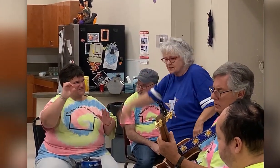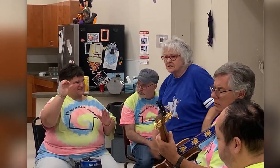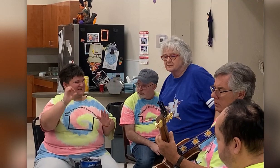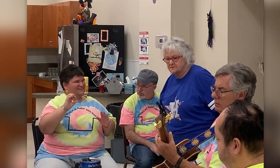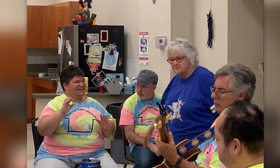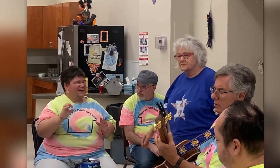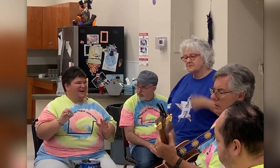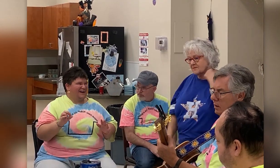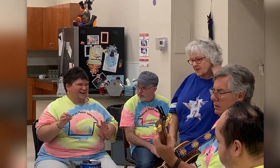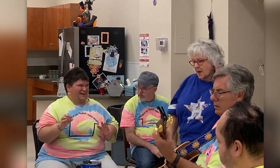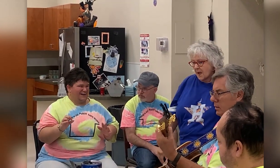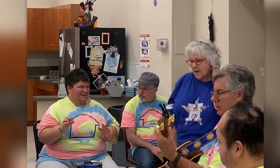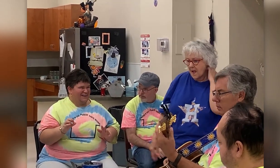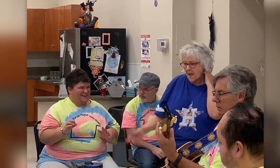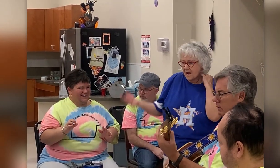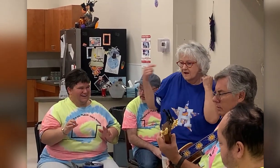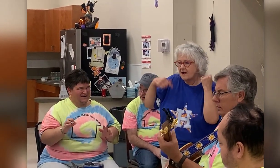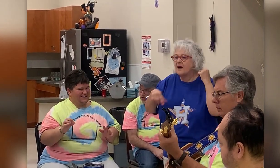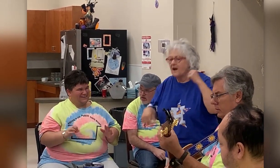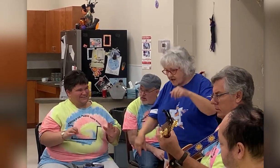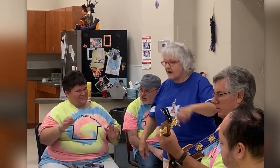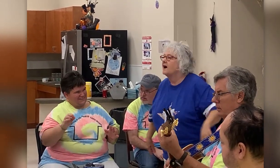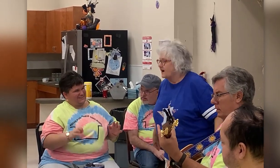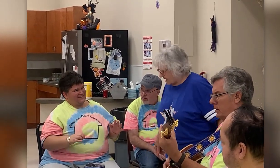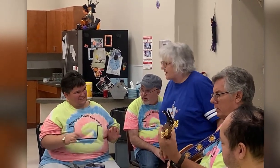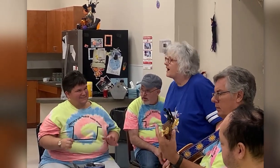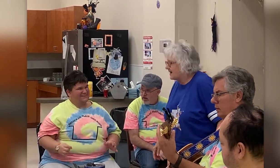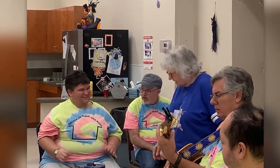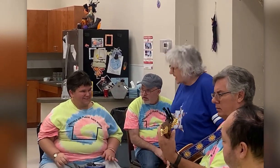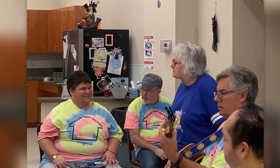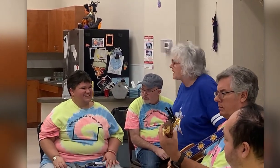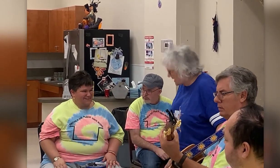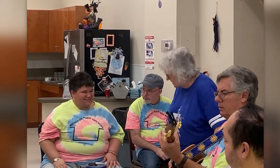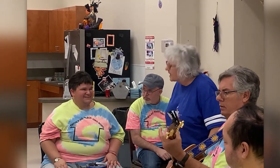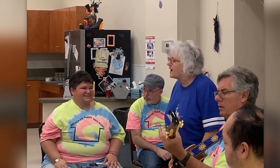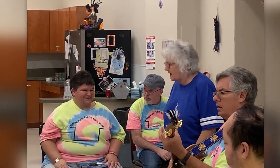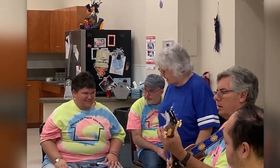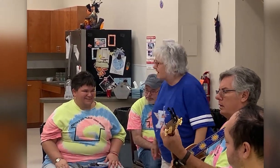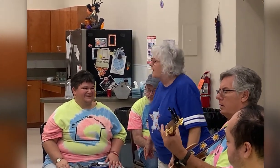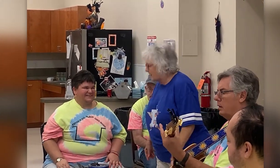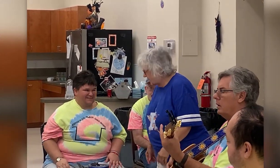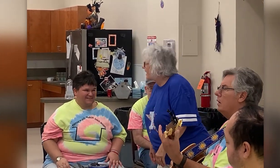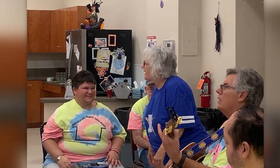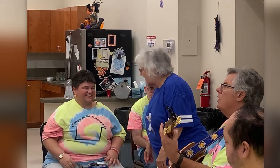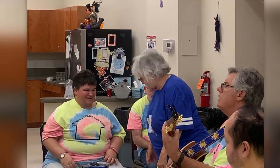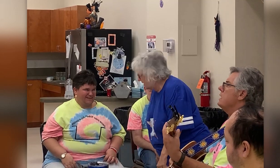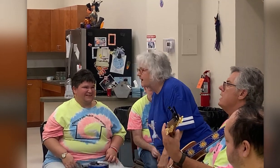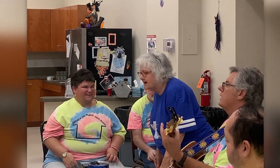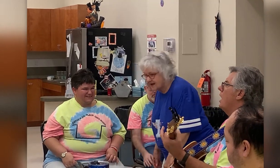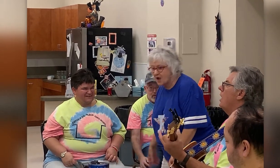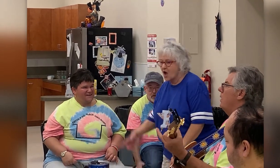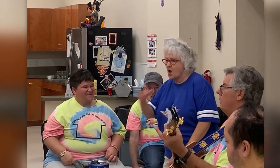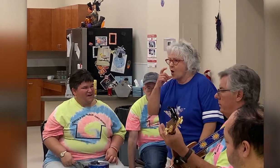you're not